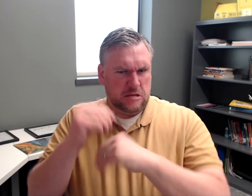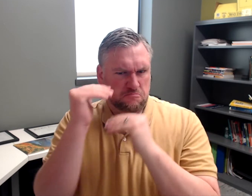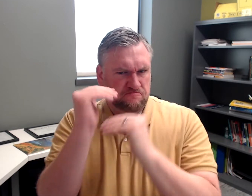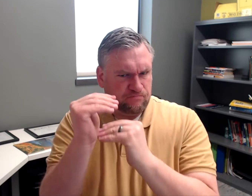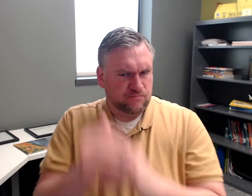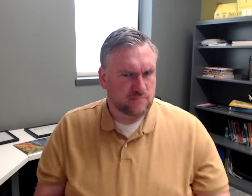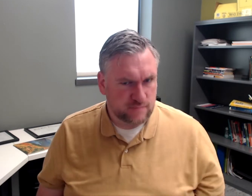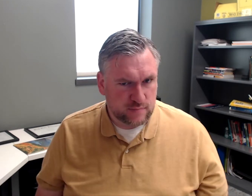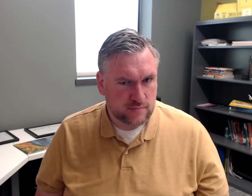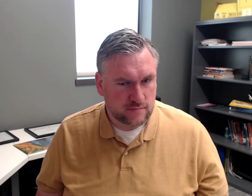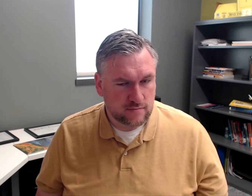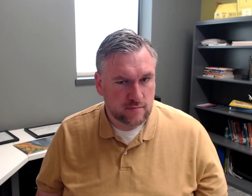and time-bound.